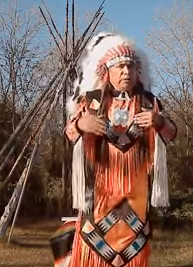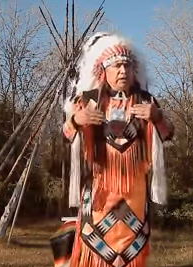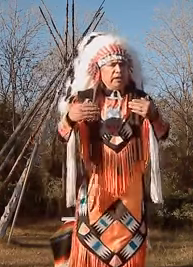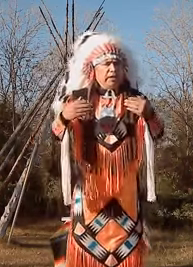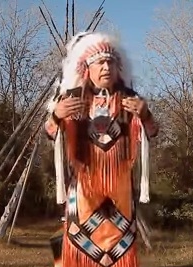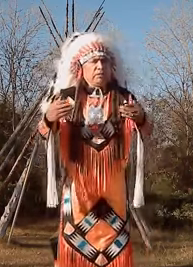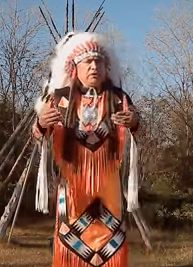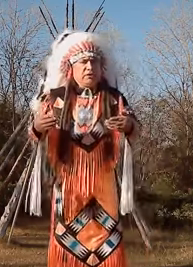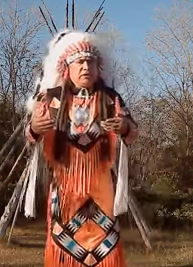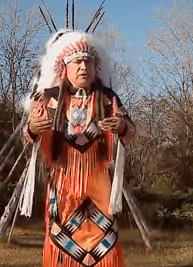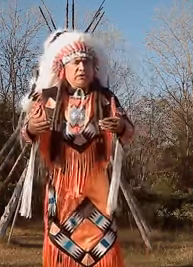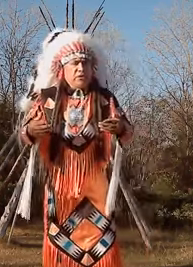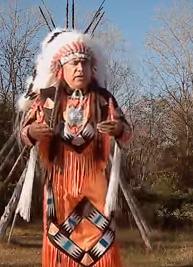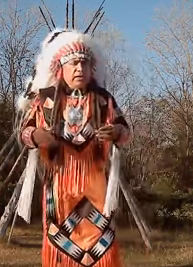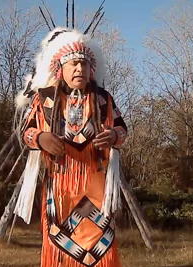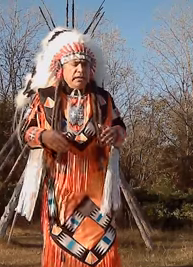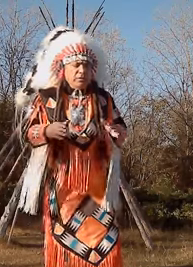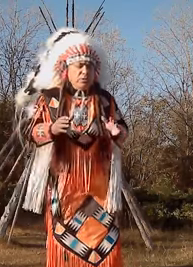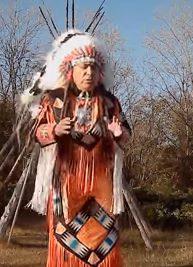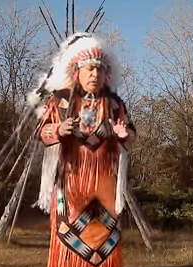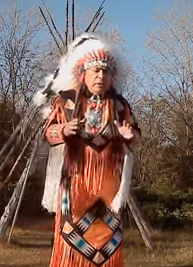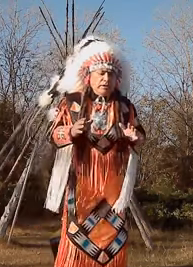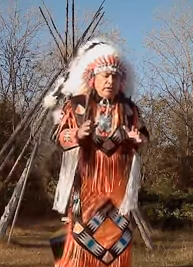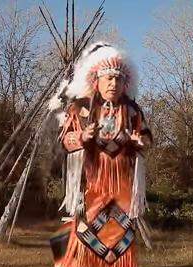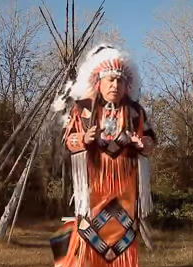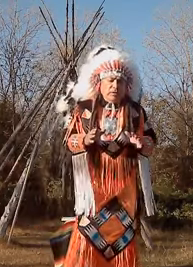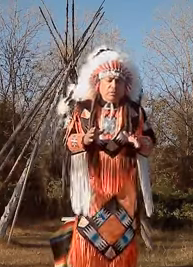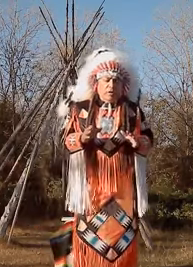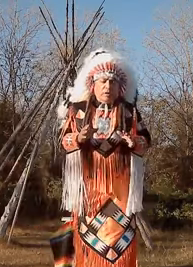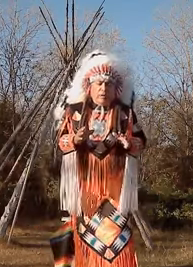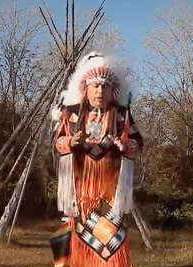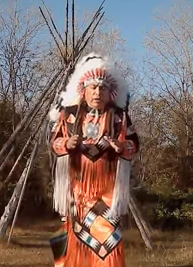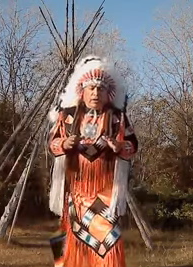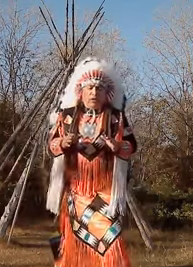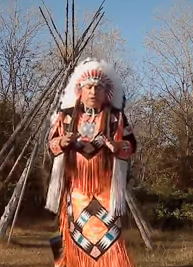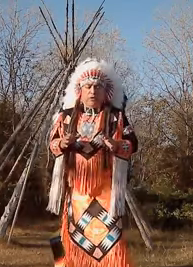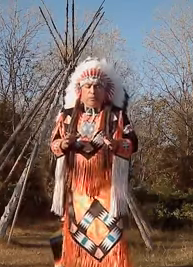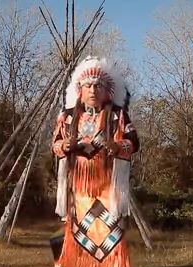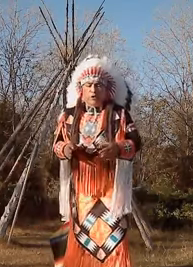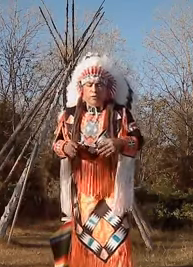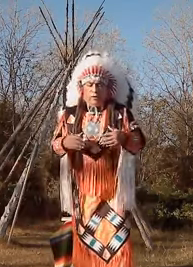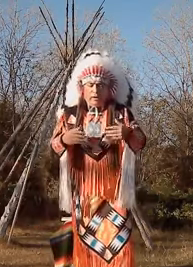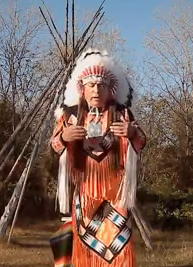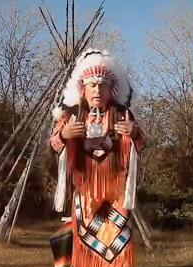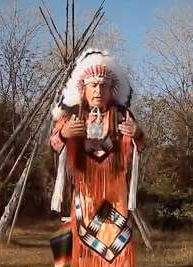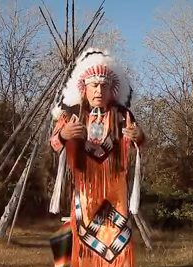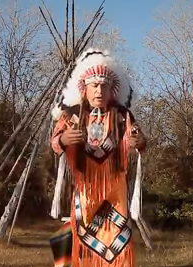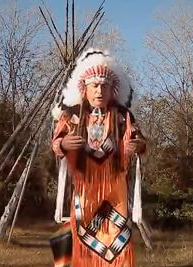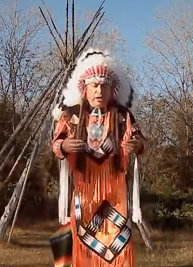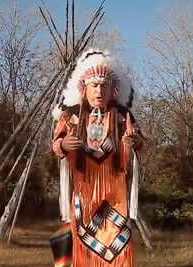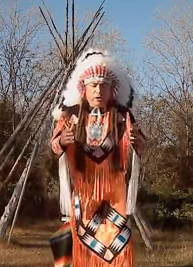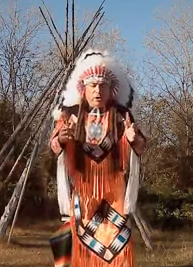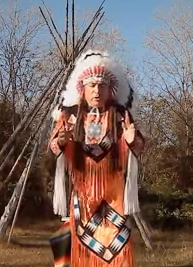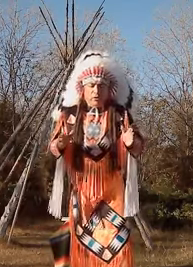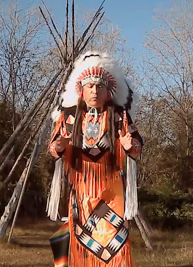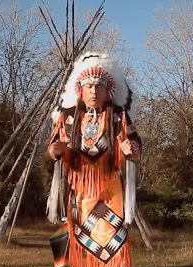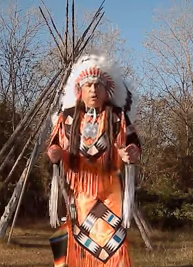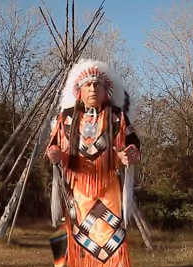been easily misunderstood. And so as a culture preserver, an educator, we want to